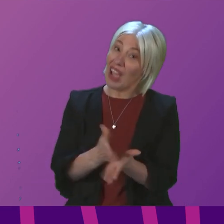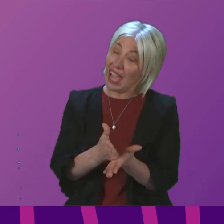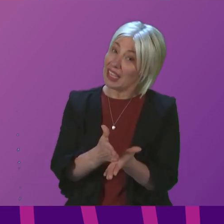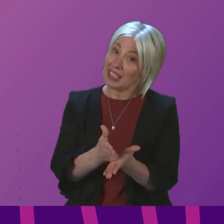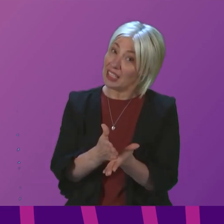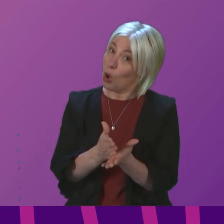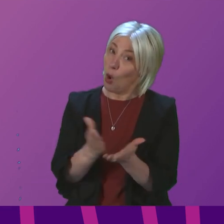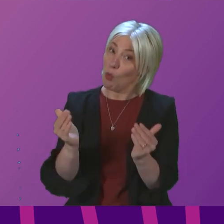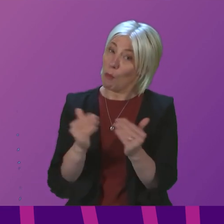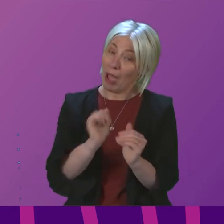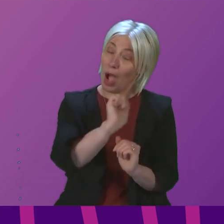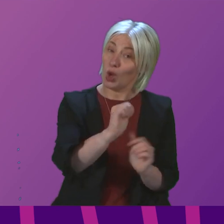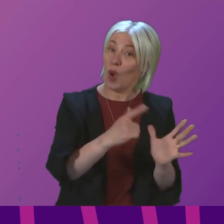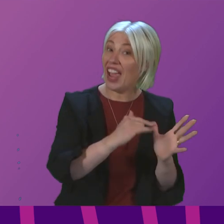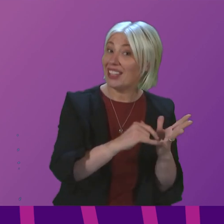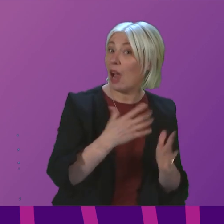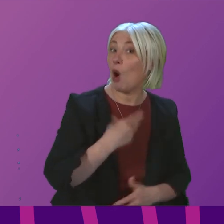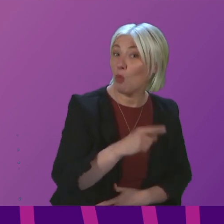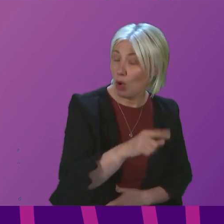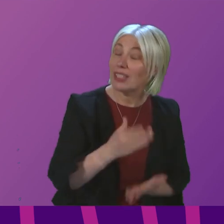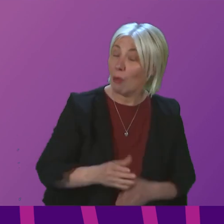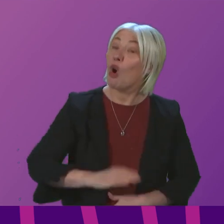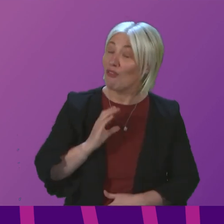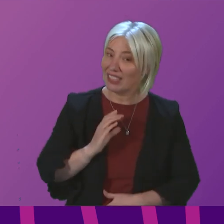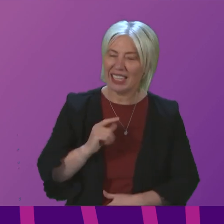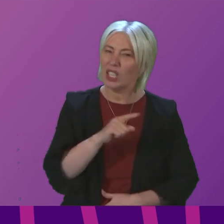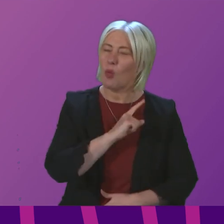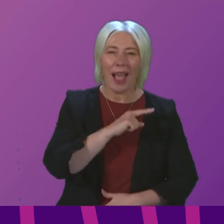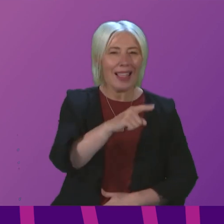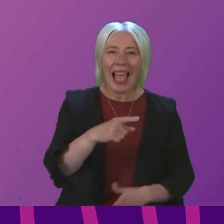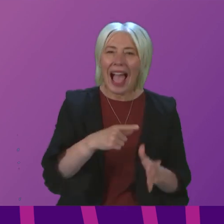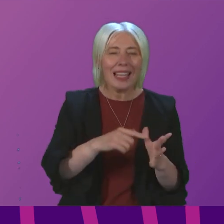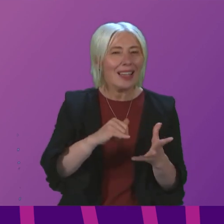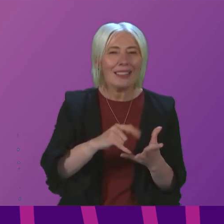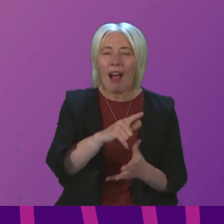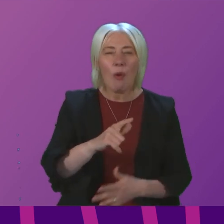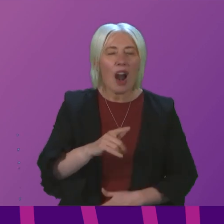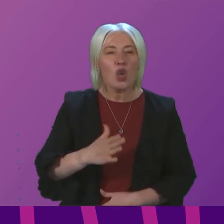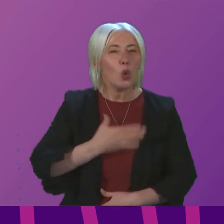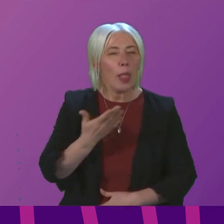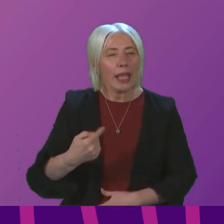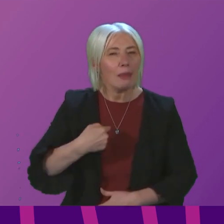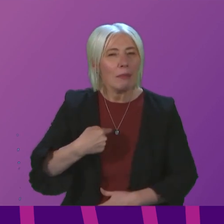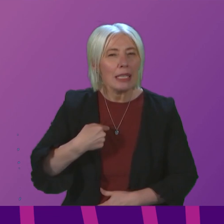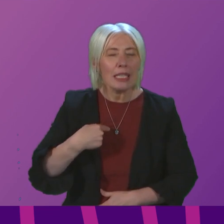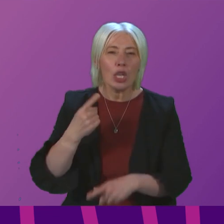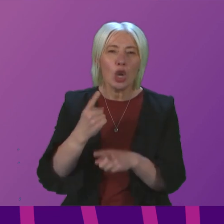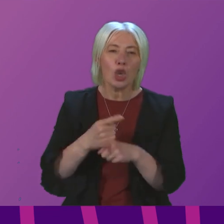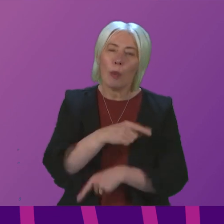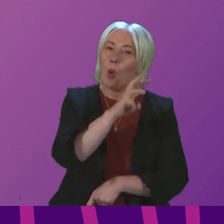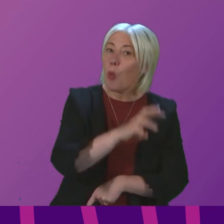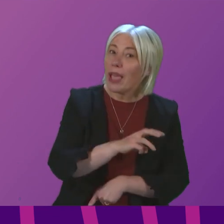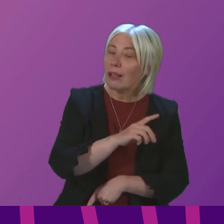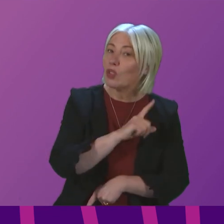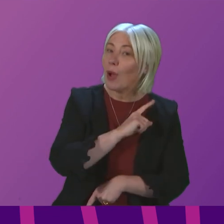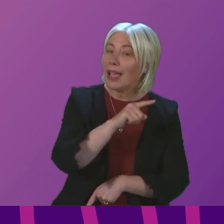suit Anas Sarwar. I'm pretty confident about that because he doesn't like me talking about Wales. But you see, Anas